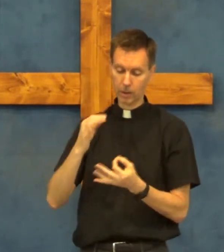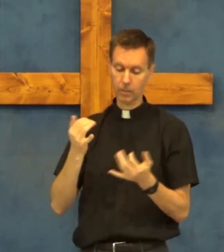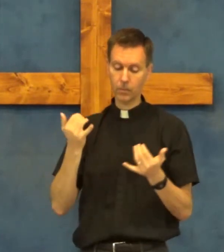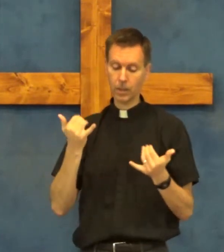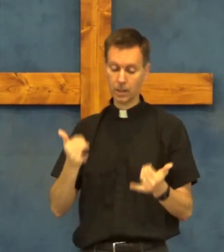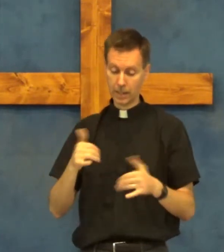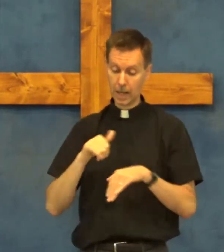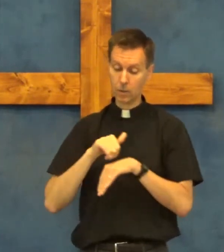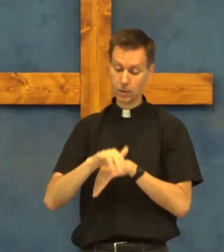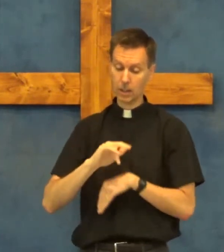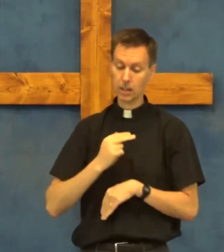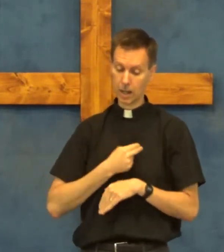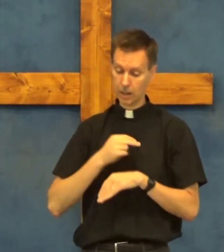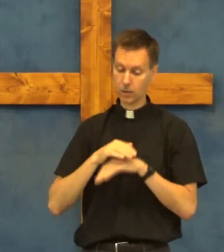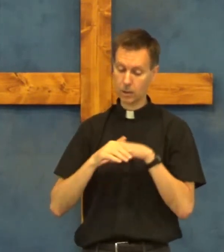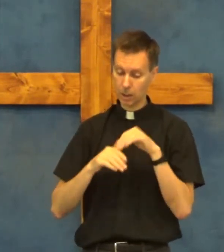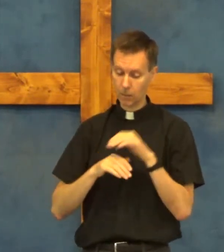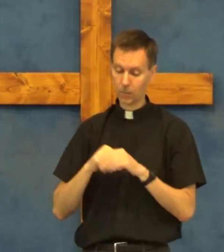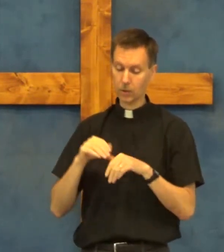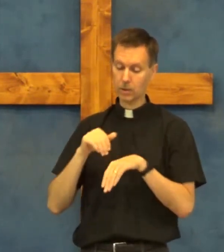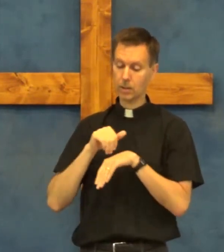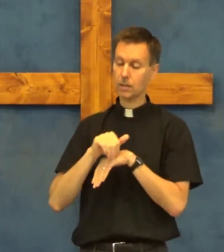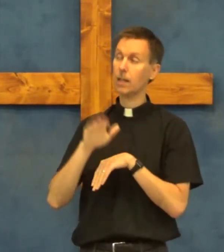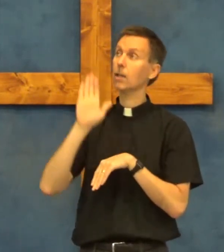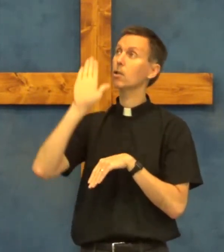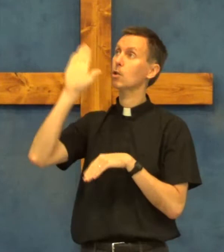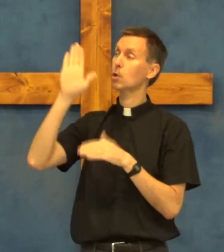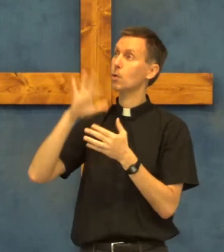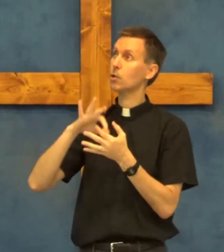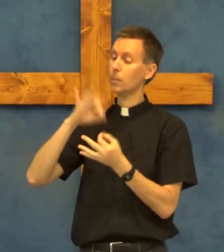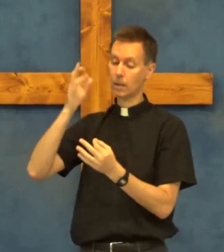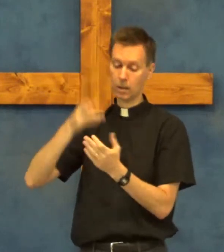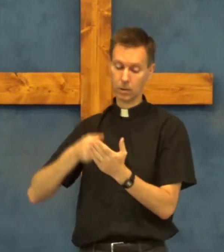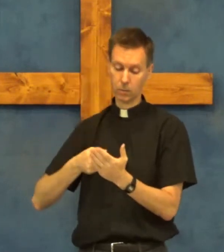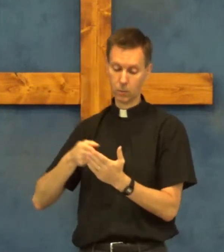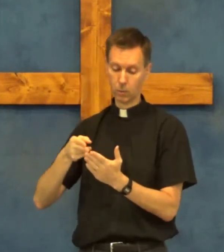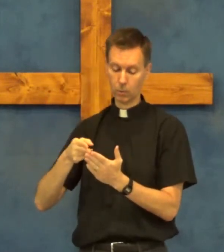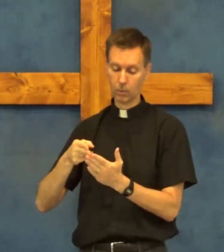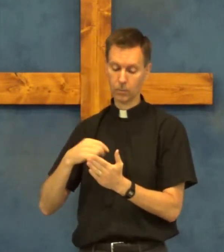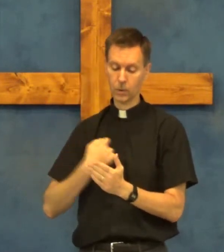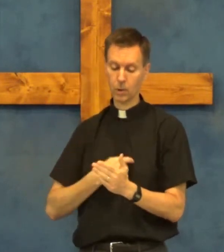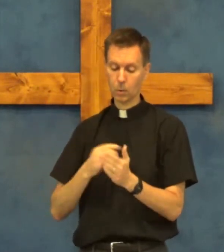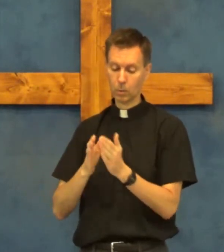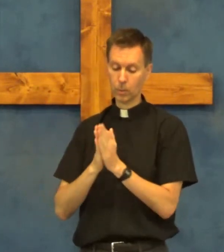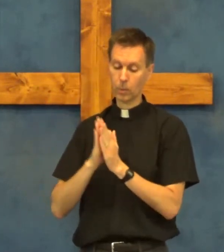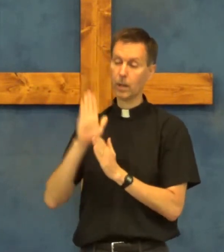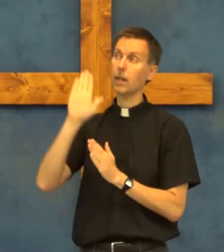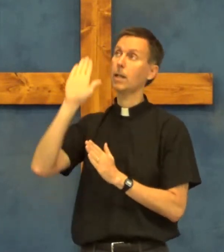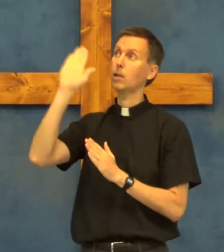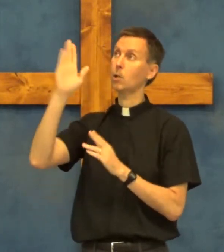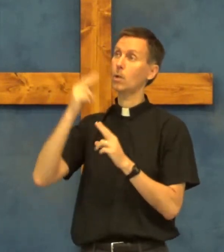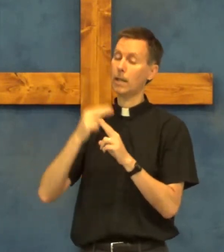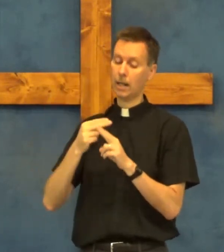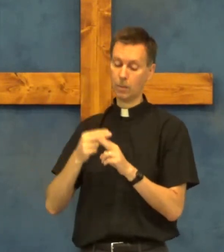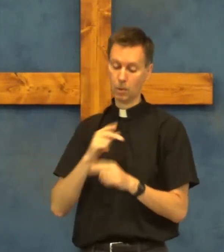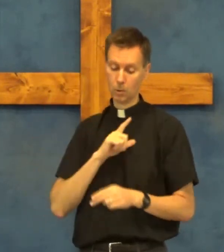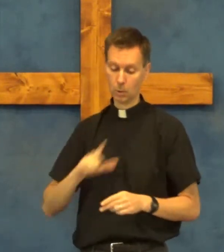now send us comfort send your spirit of truth we pray in your name lord